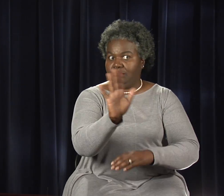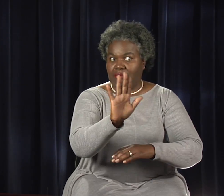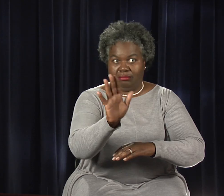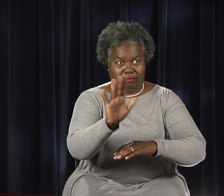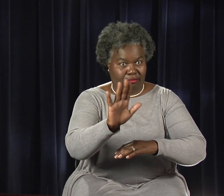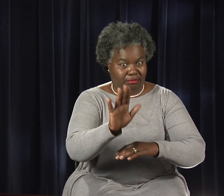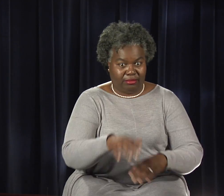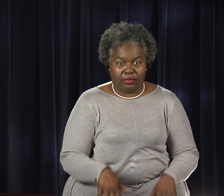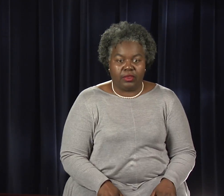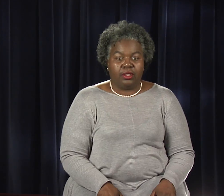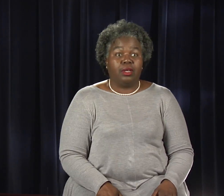lightning.